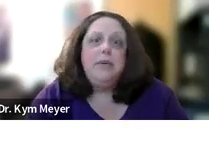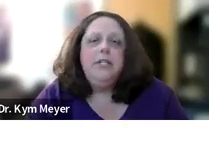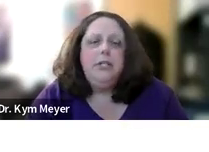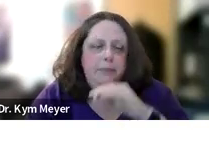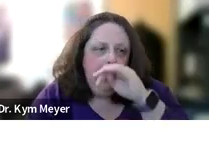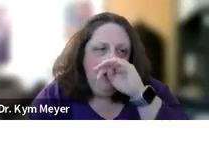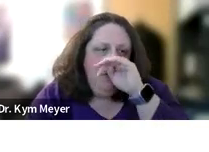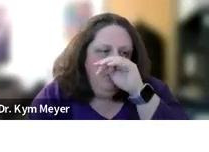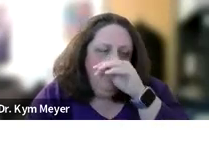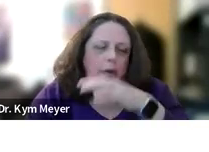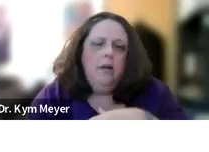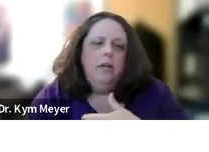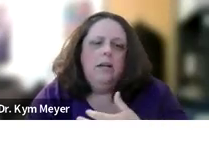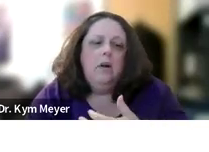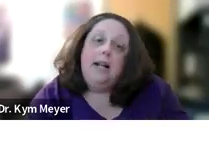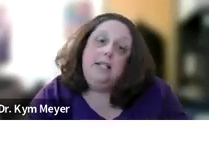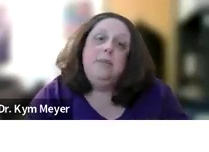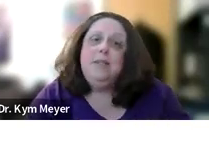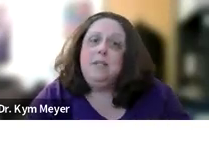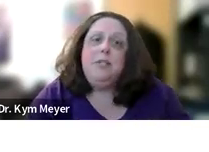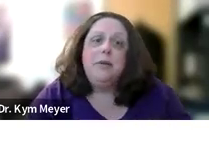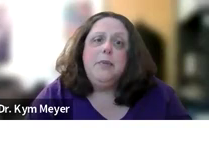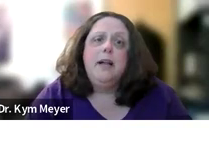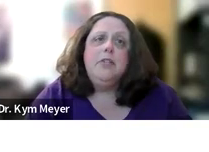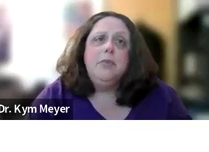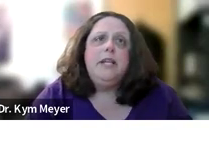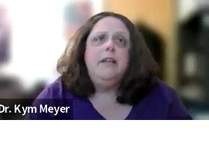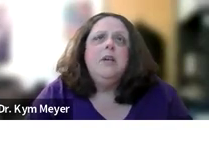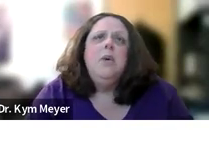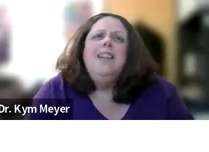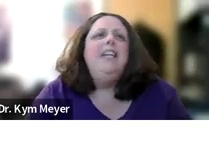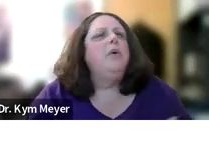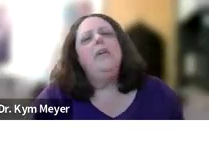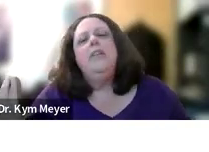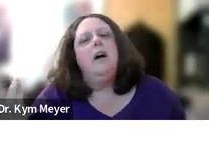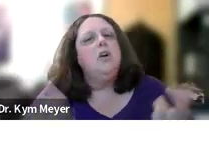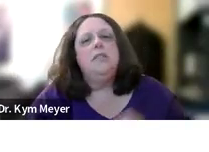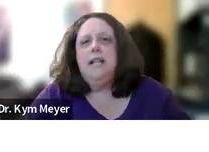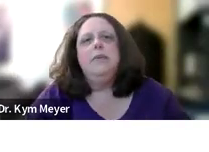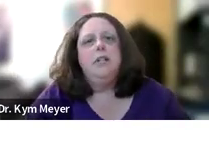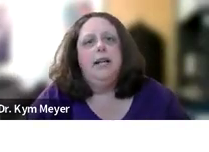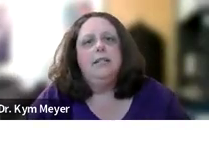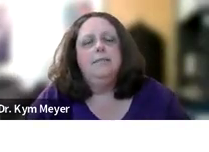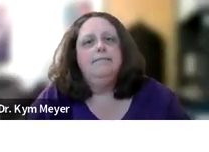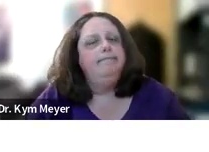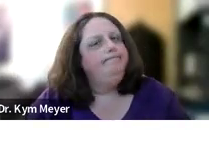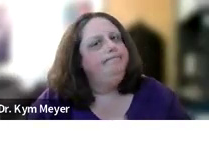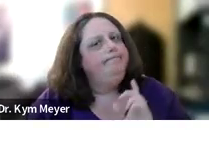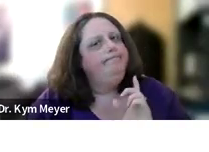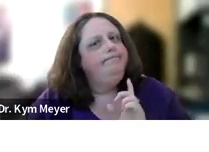language acquisition will, and sometimes it's speech language pathologists will say this, well, know, hearing loss causes language delays.